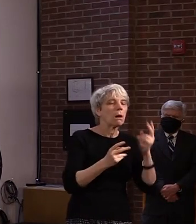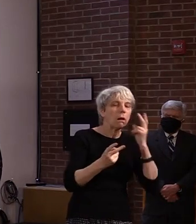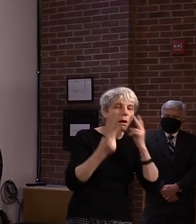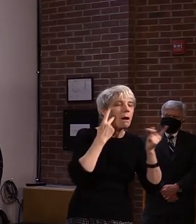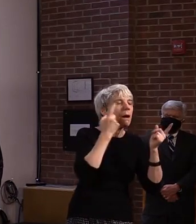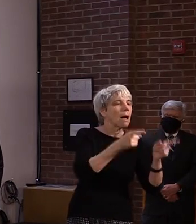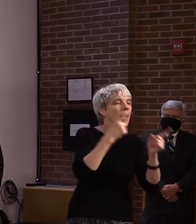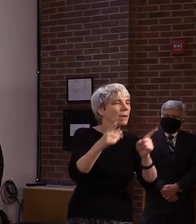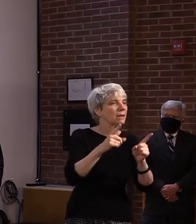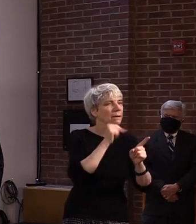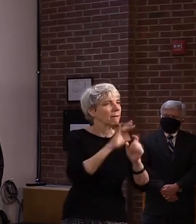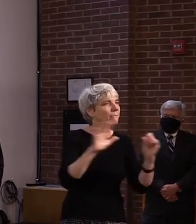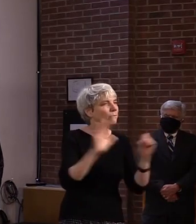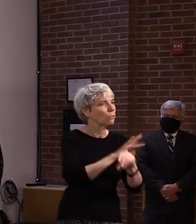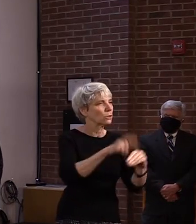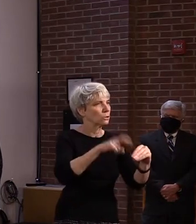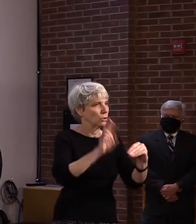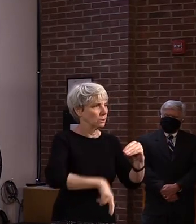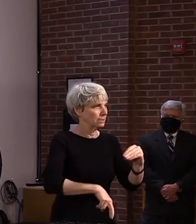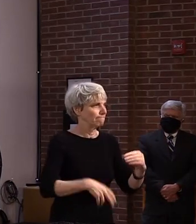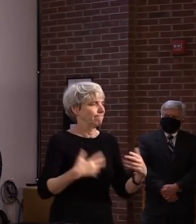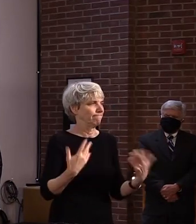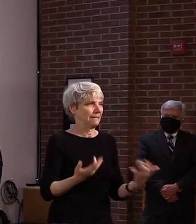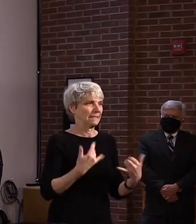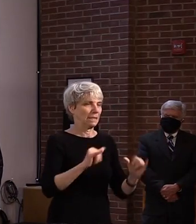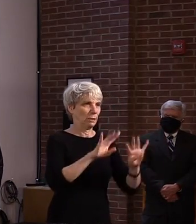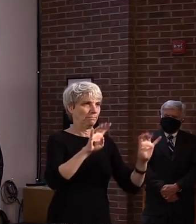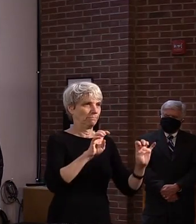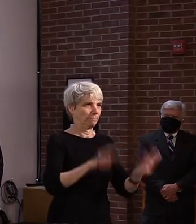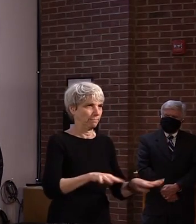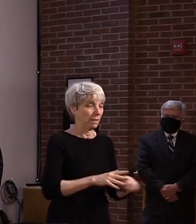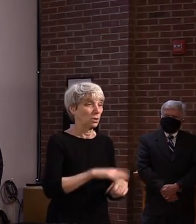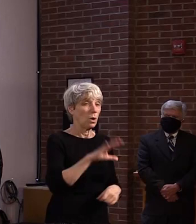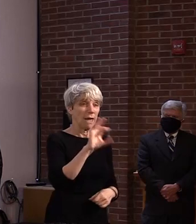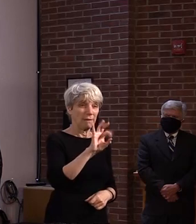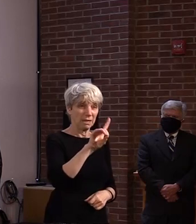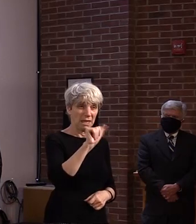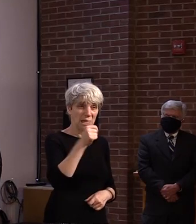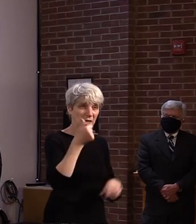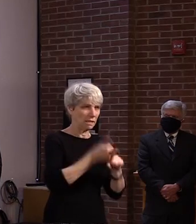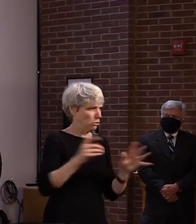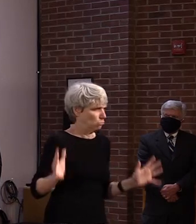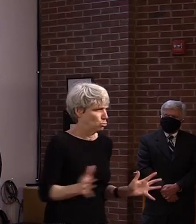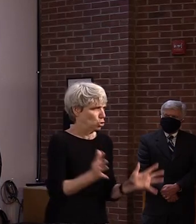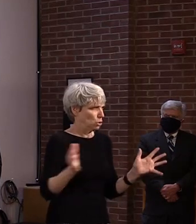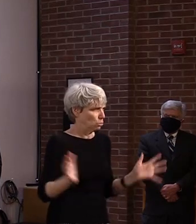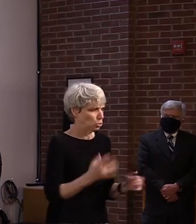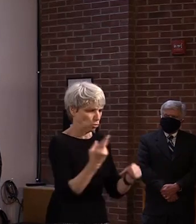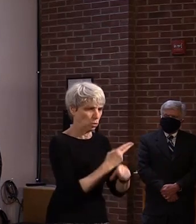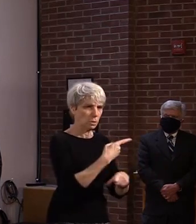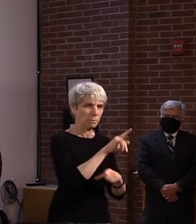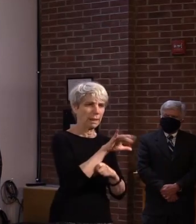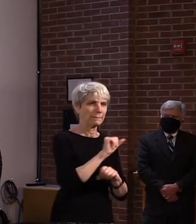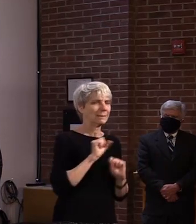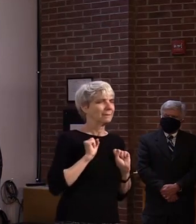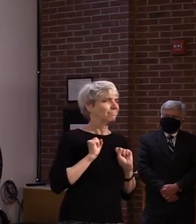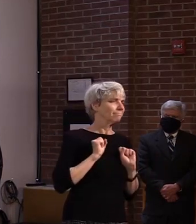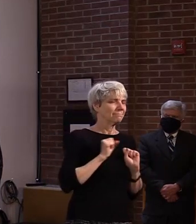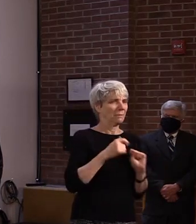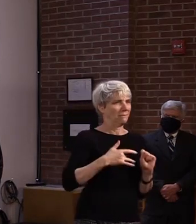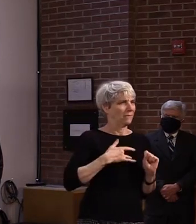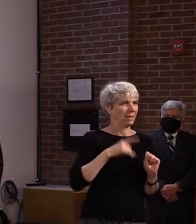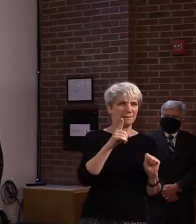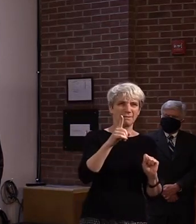is not yet in, and in my opinion, the FDA's actions are somewhat premature. I still believe